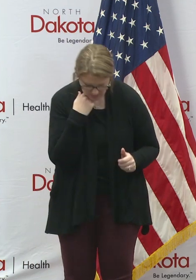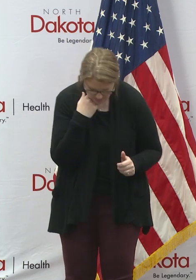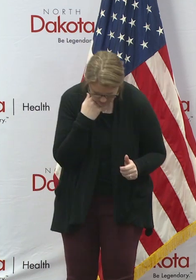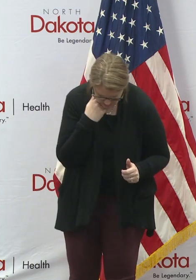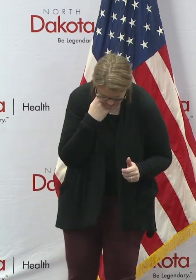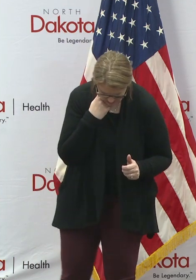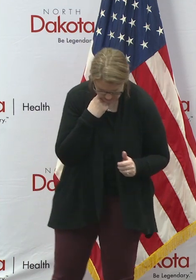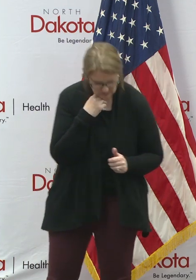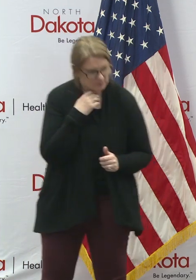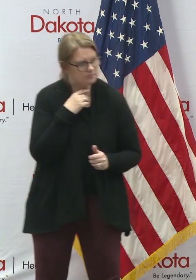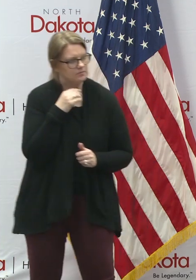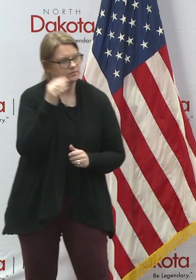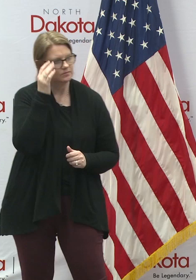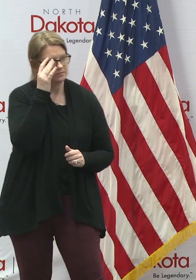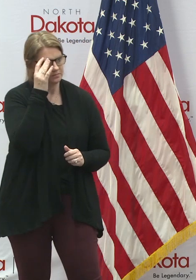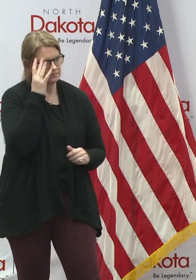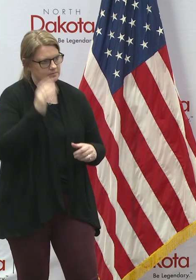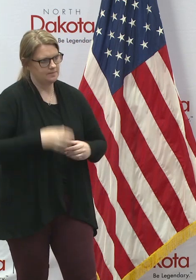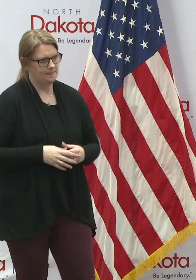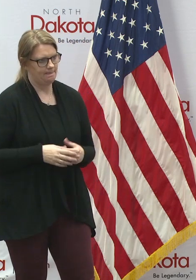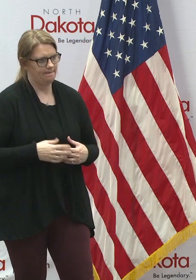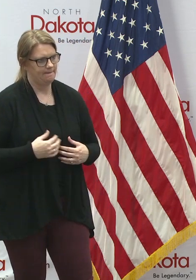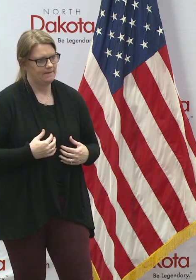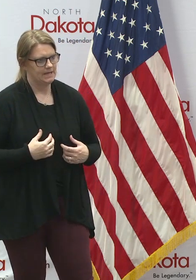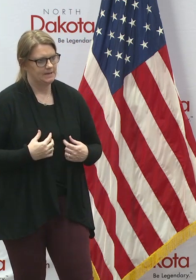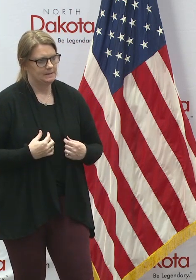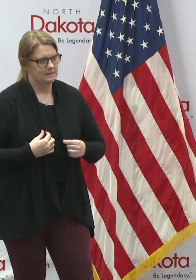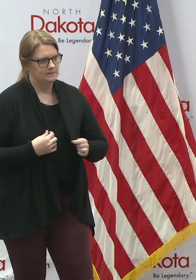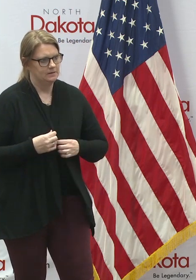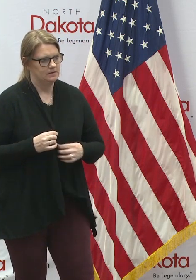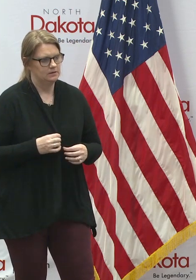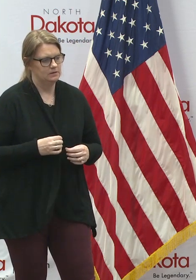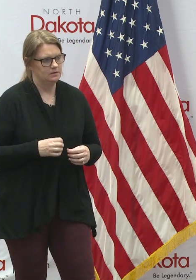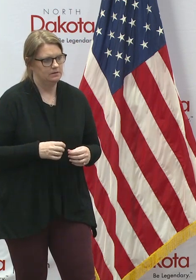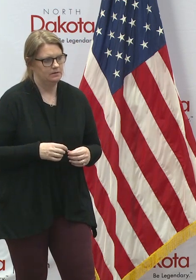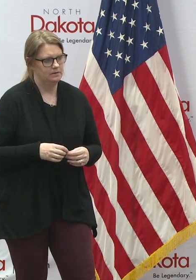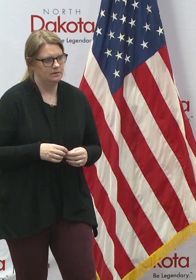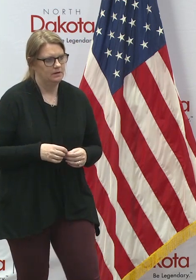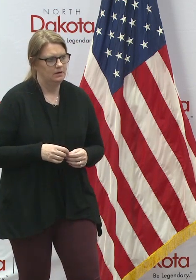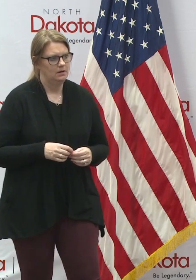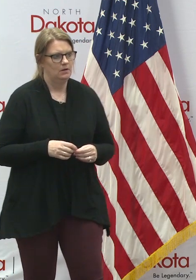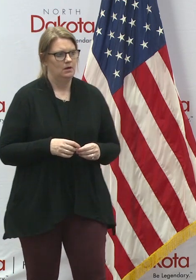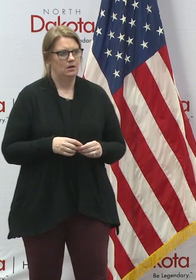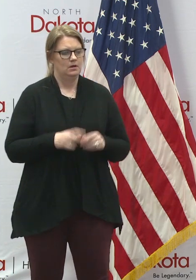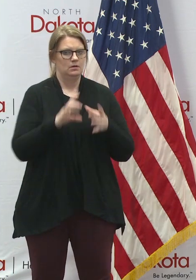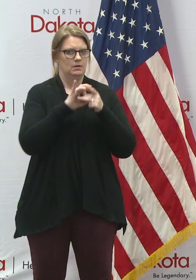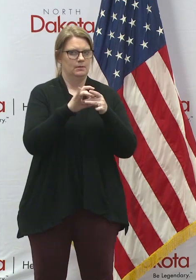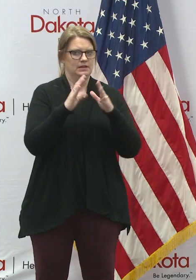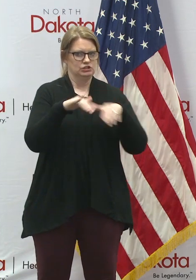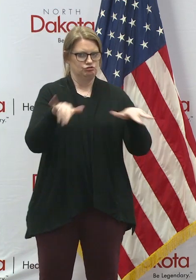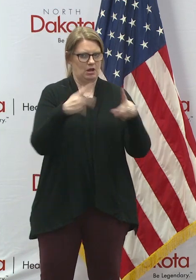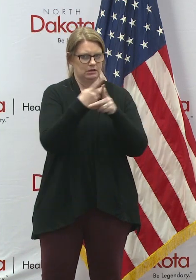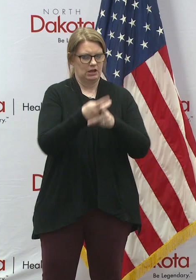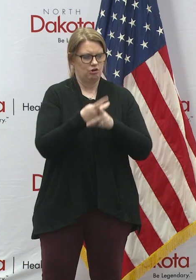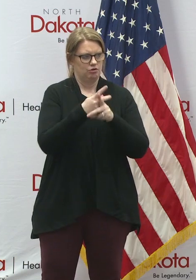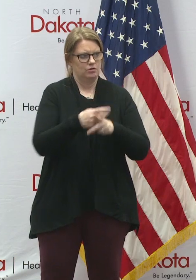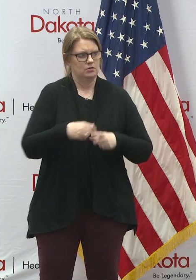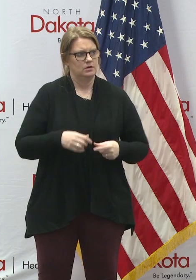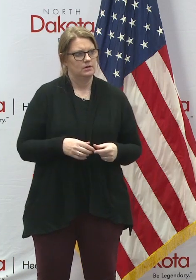to be a rush to hire more people to look over the kids with the 10 person limit. Now, is there a change to how